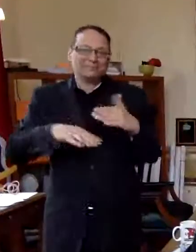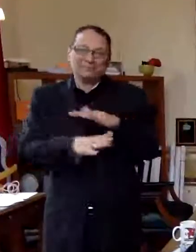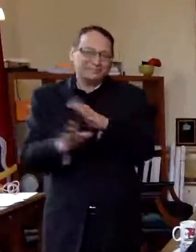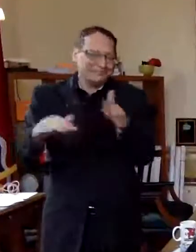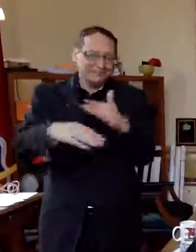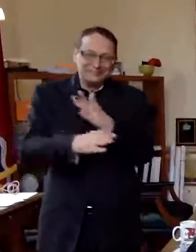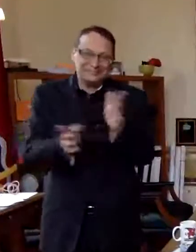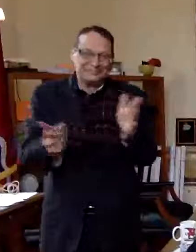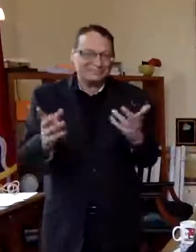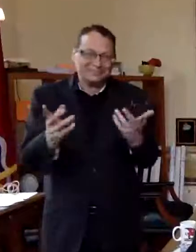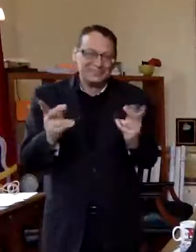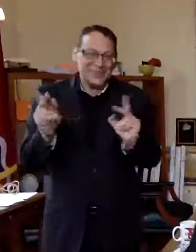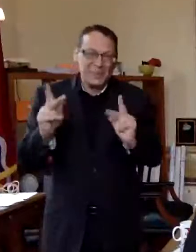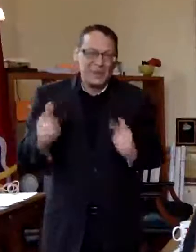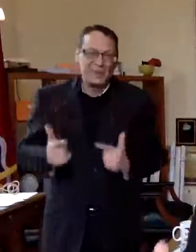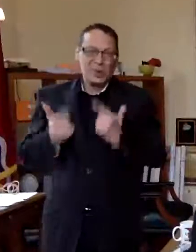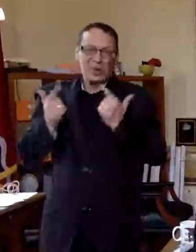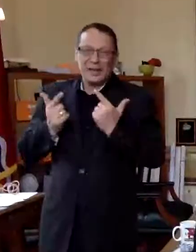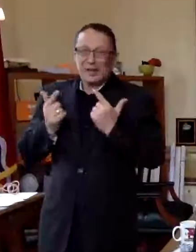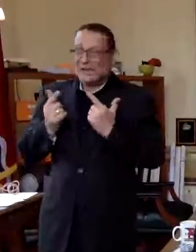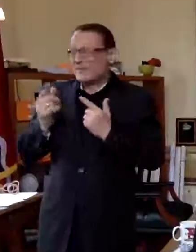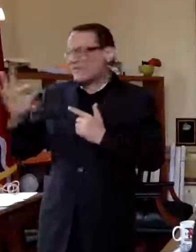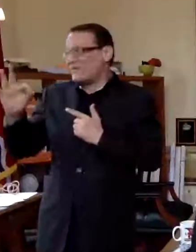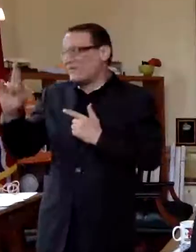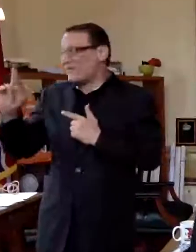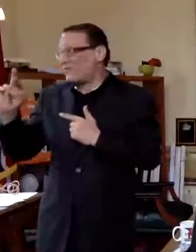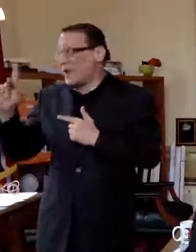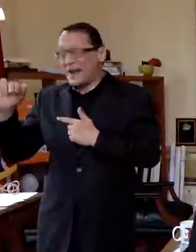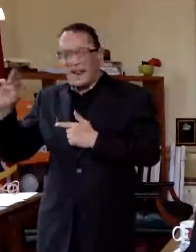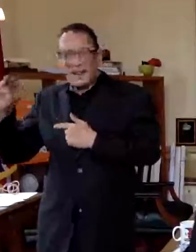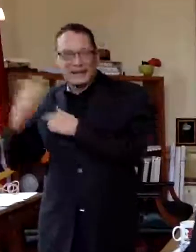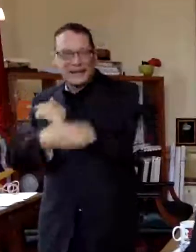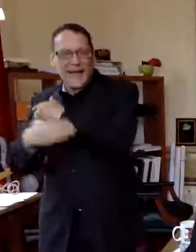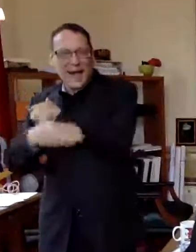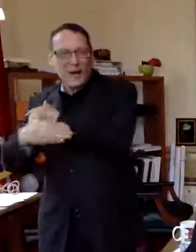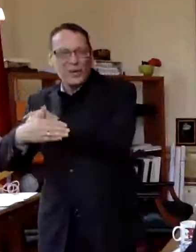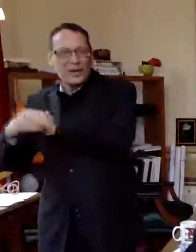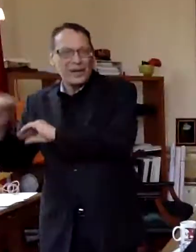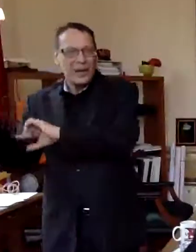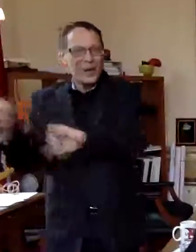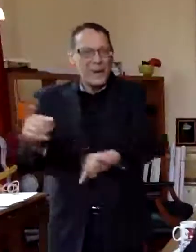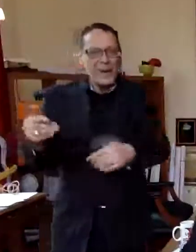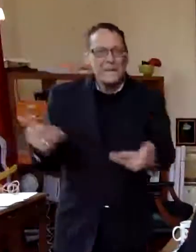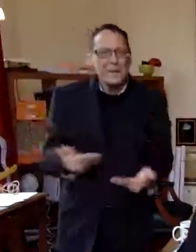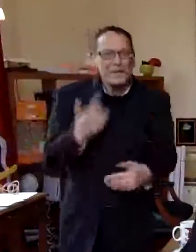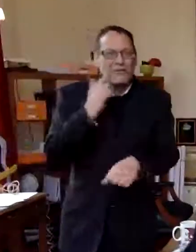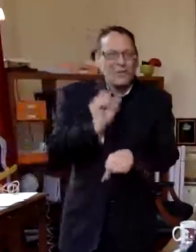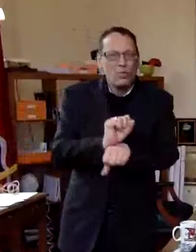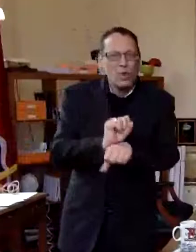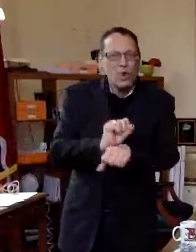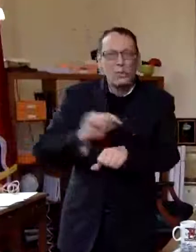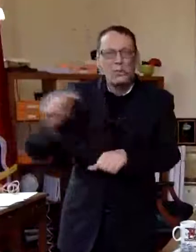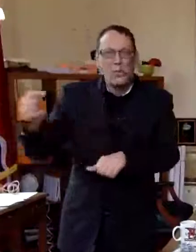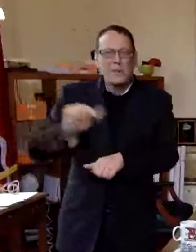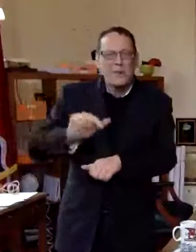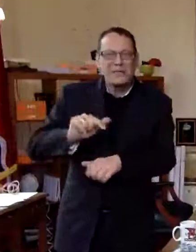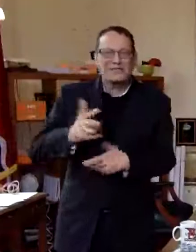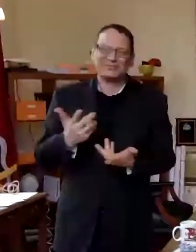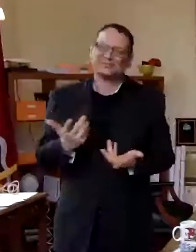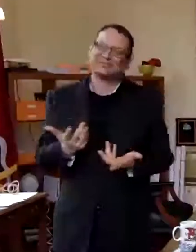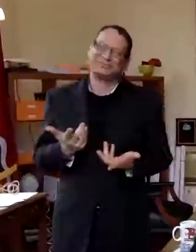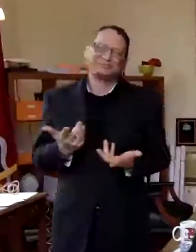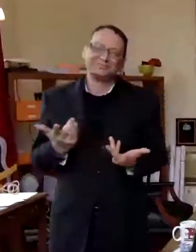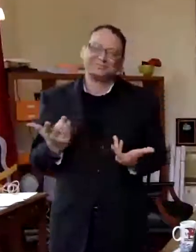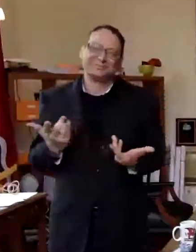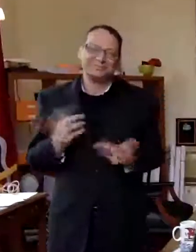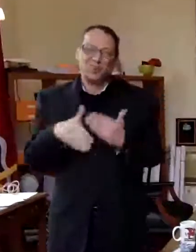there are people who live in franklin county who work in the city of st louis and vice versa so um you